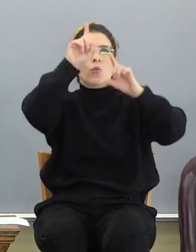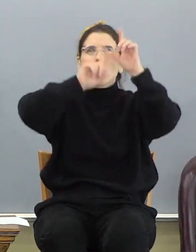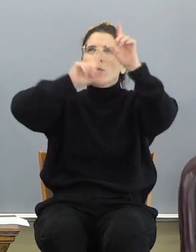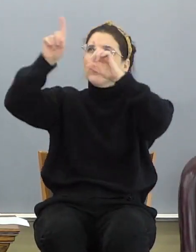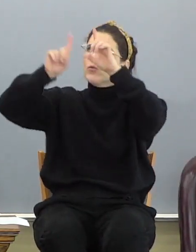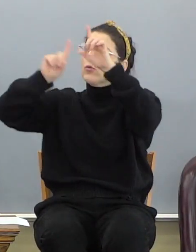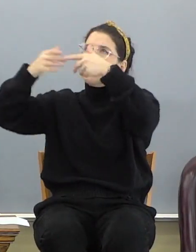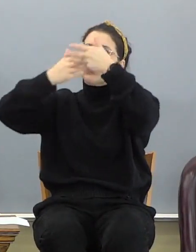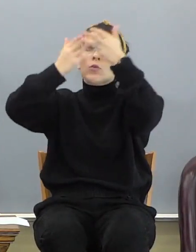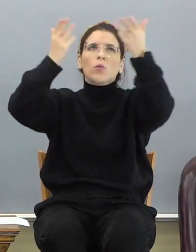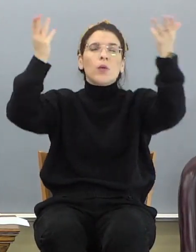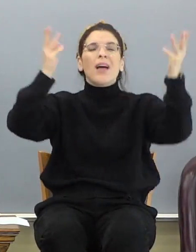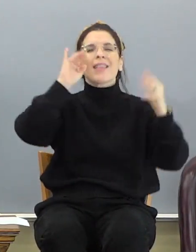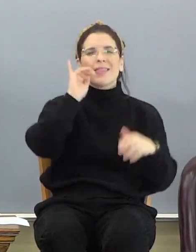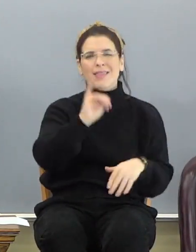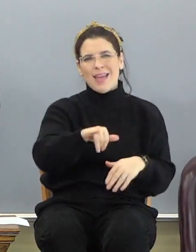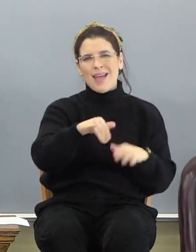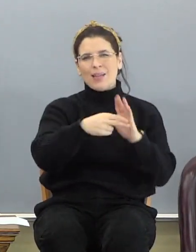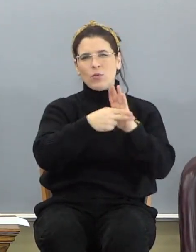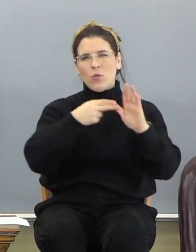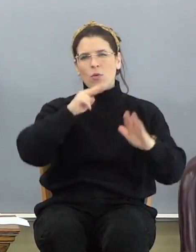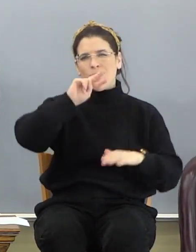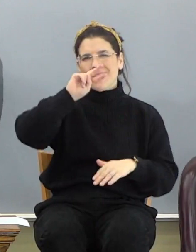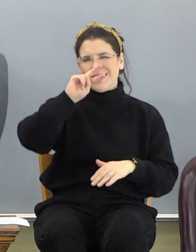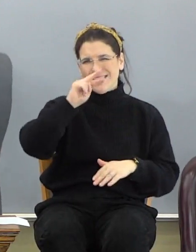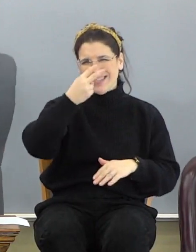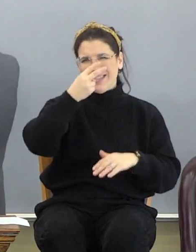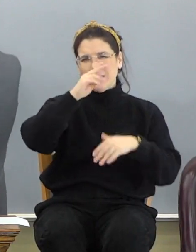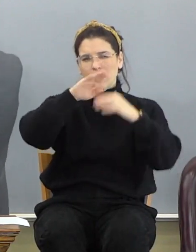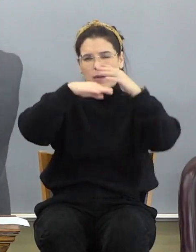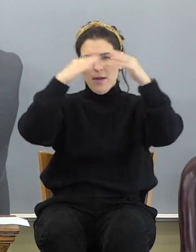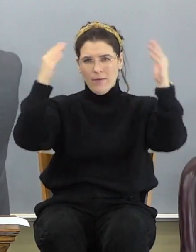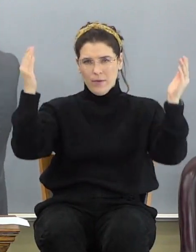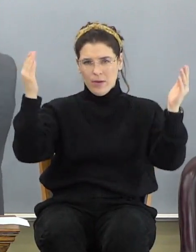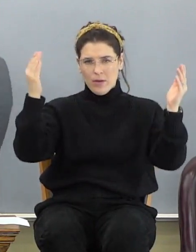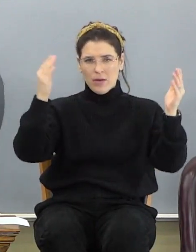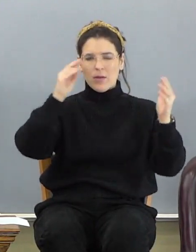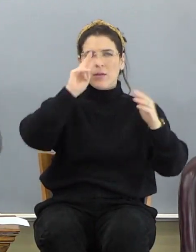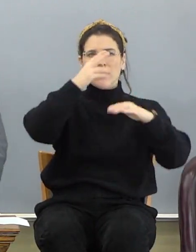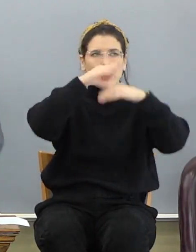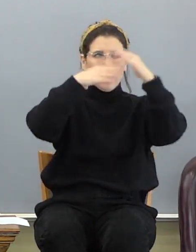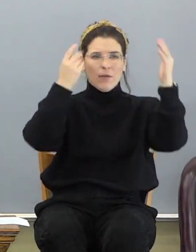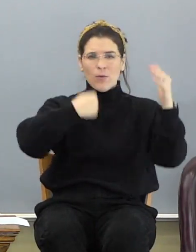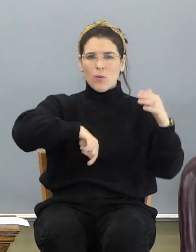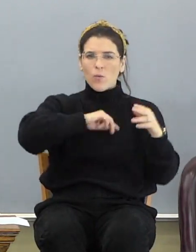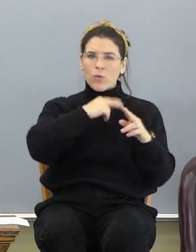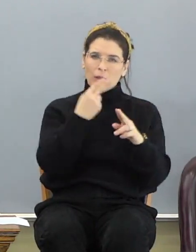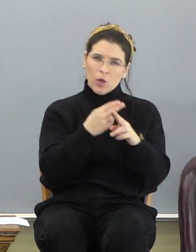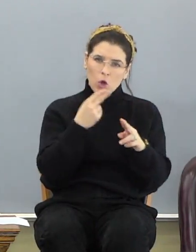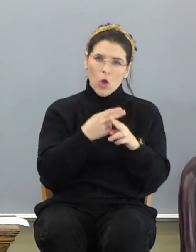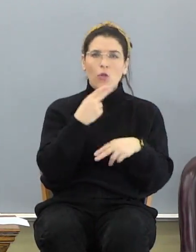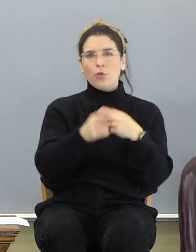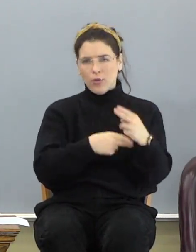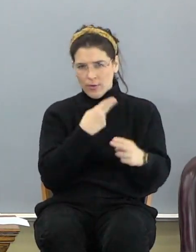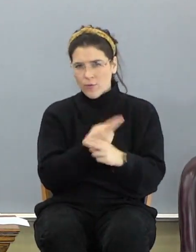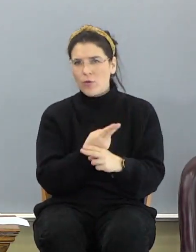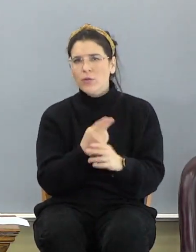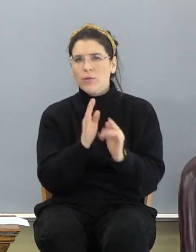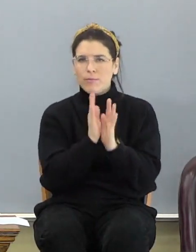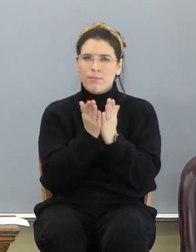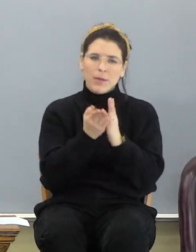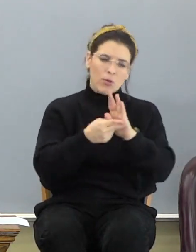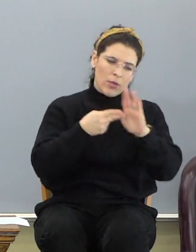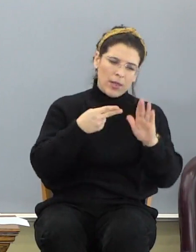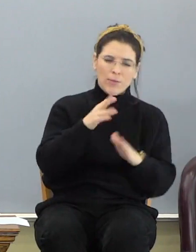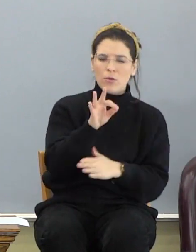that up out here, that's the second heaven. So you have a second heaven and that's what we call the universe. The Bible calls it the